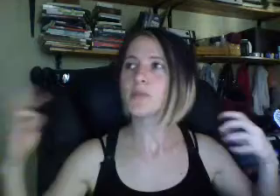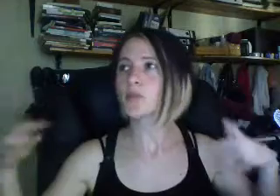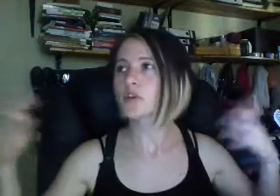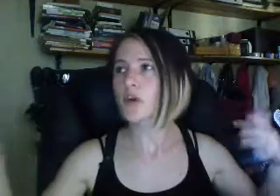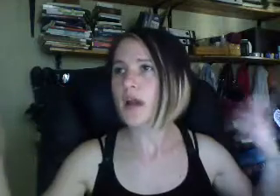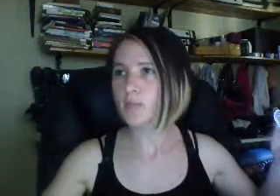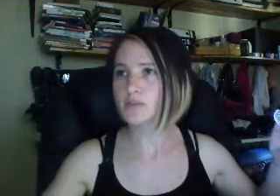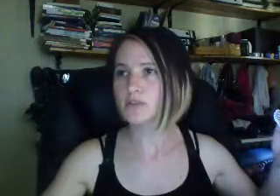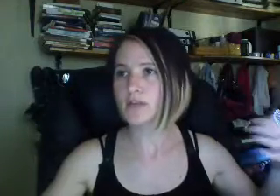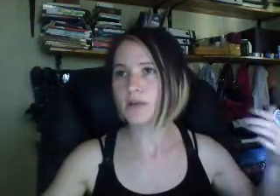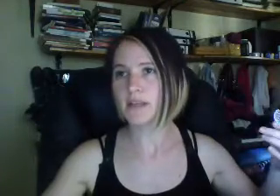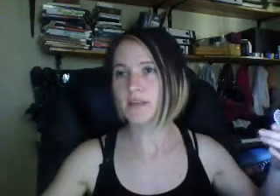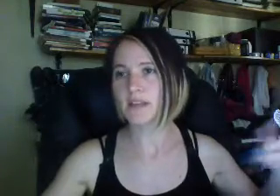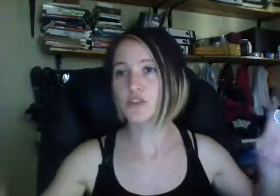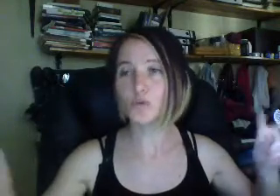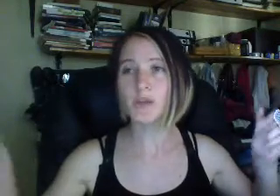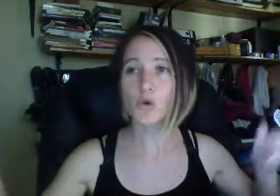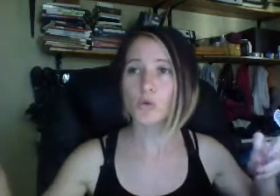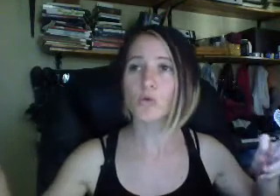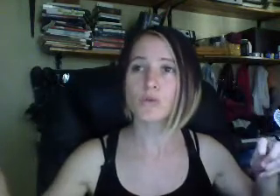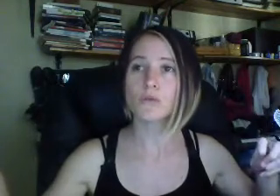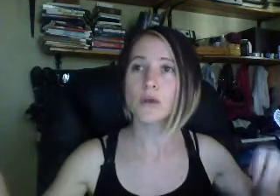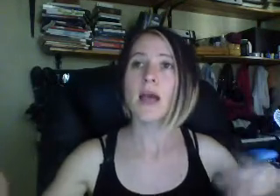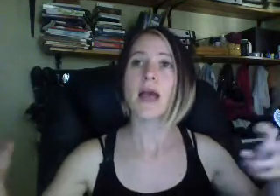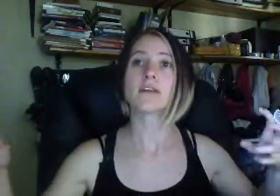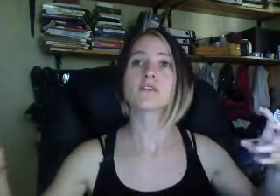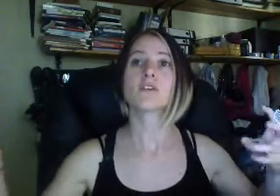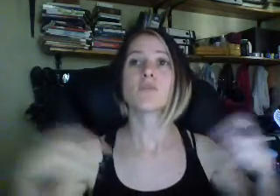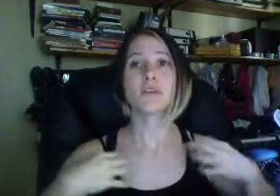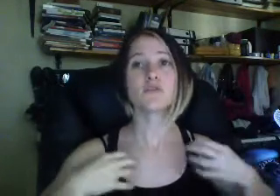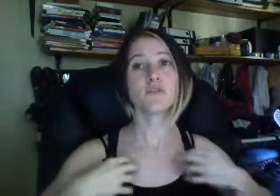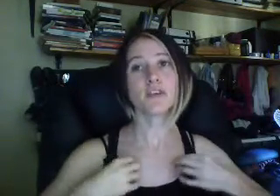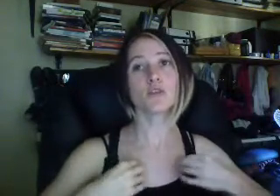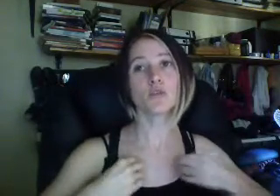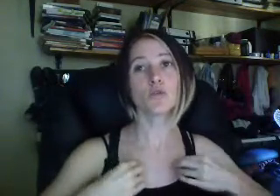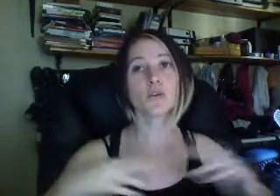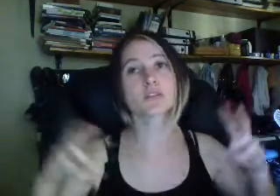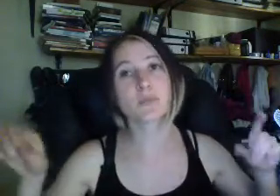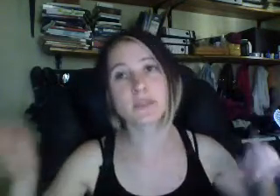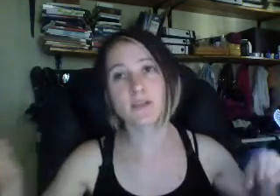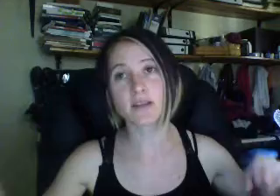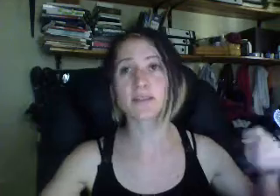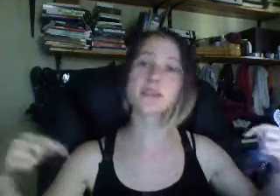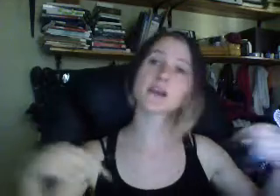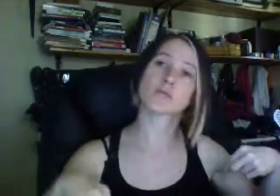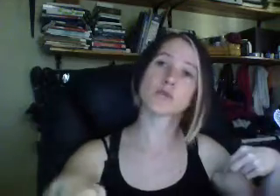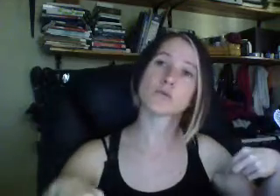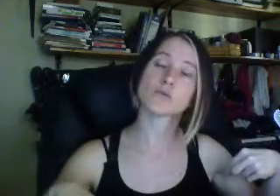people are growing up into that, believing that to be cool, and for me to feel cool because I perceive others think I'm cool,